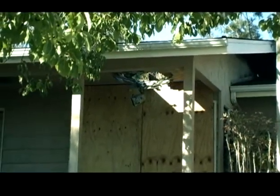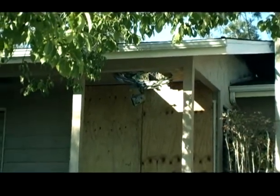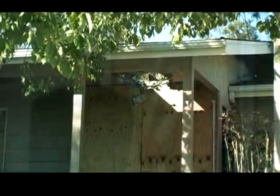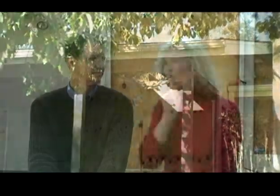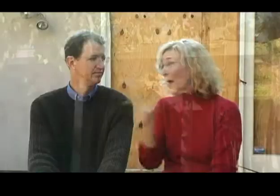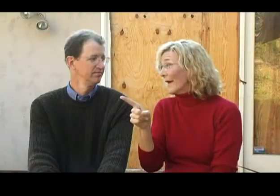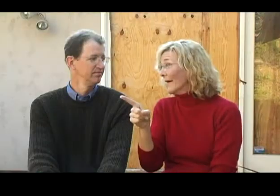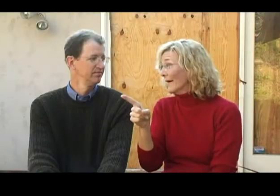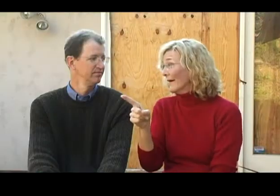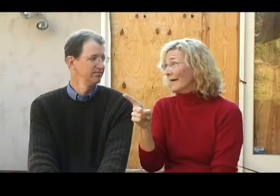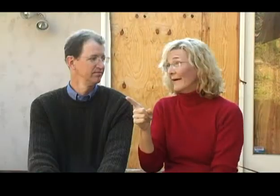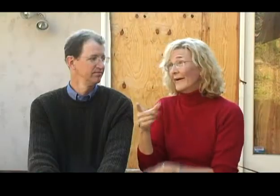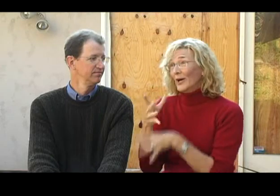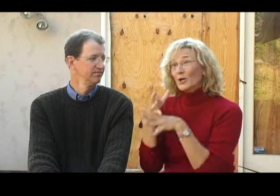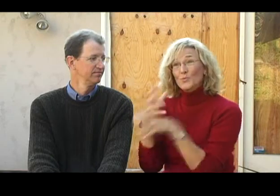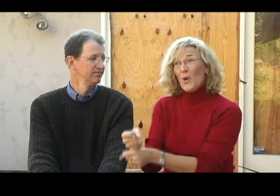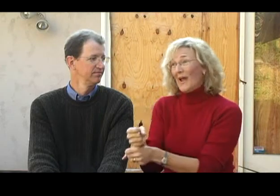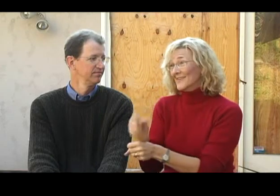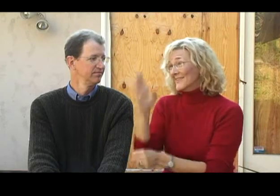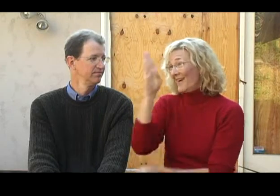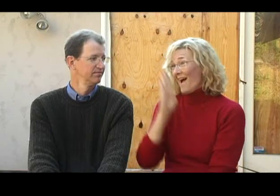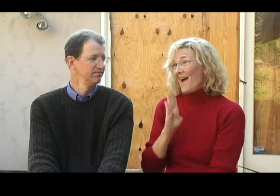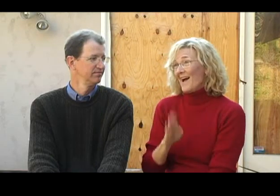I really trust God.